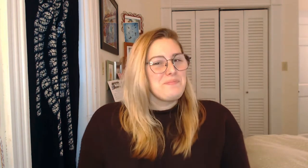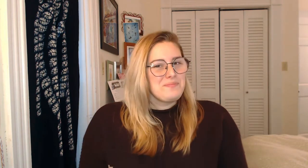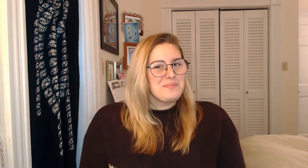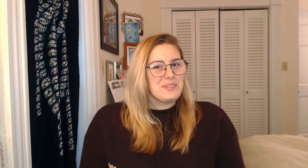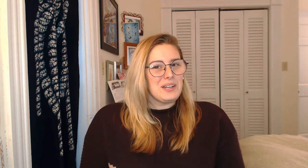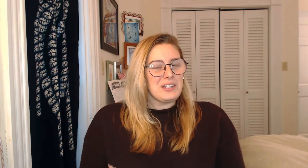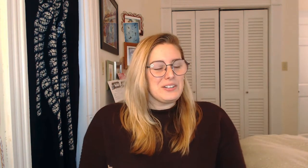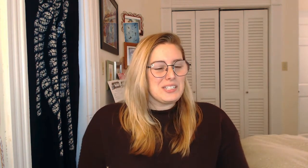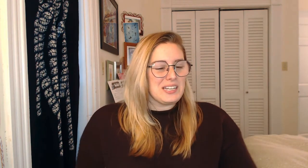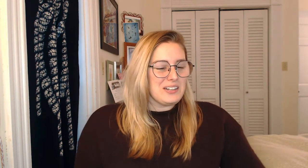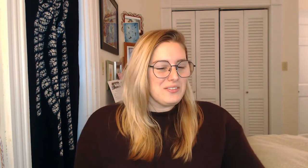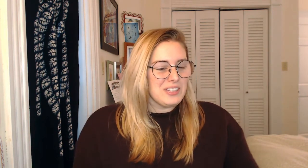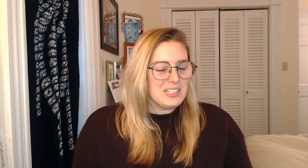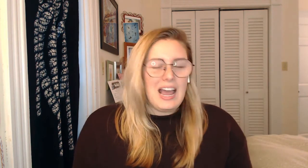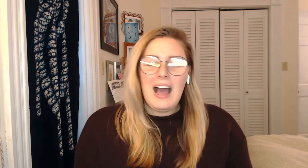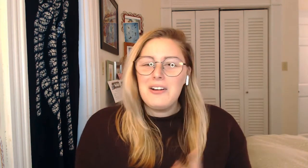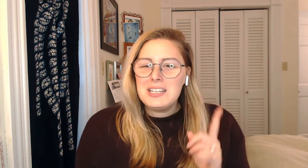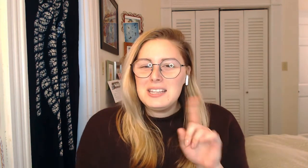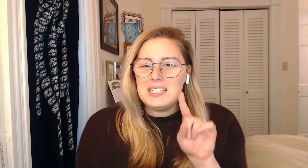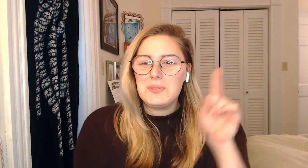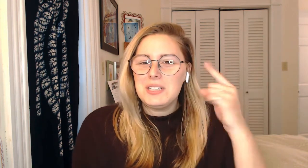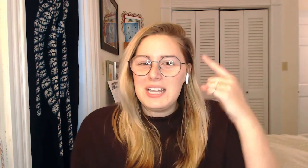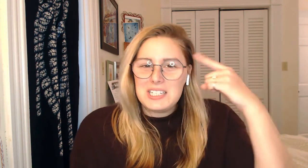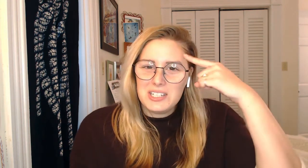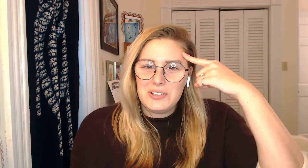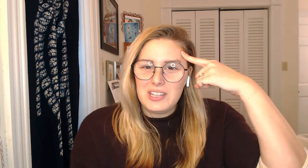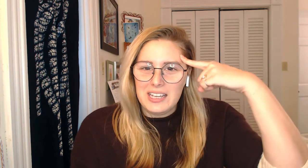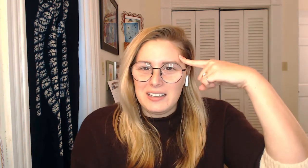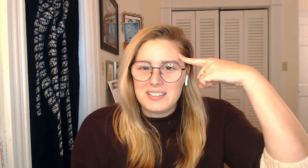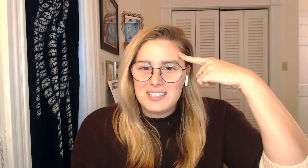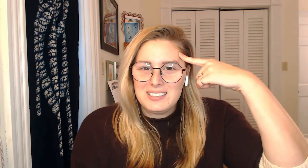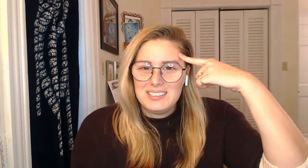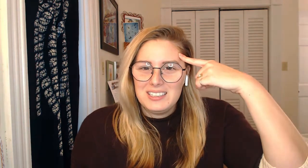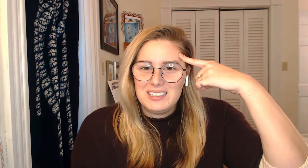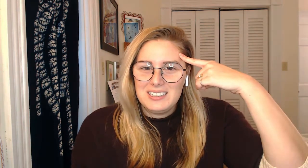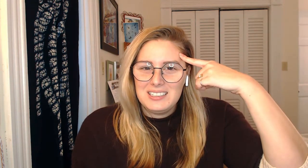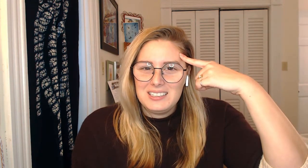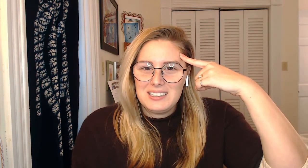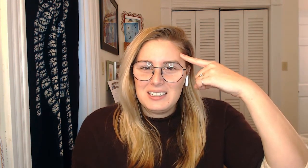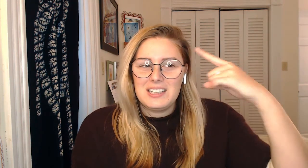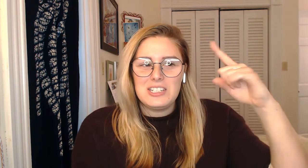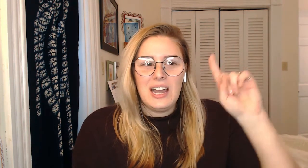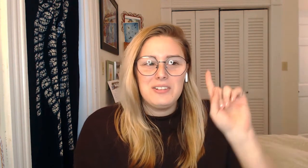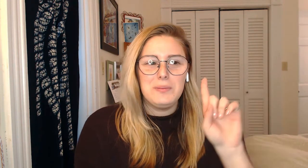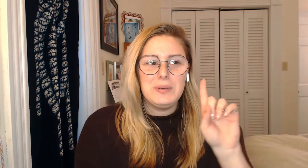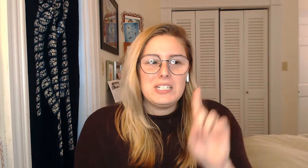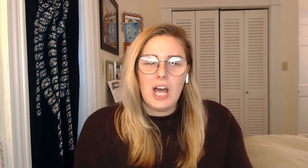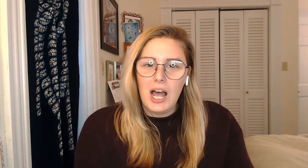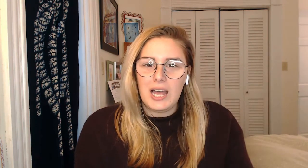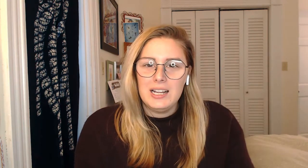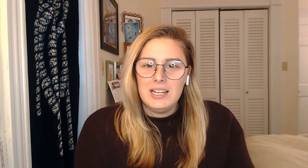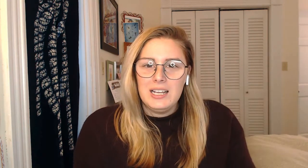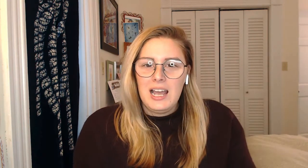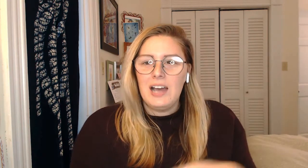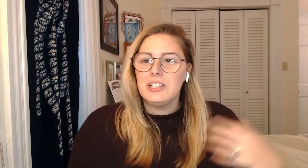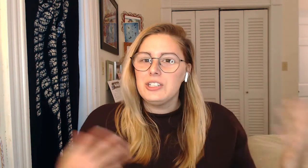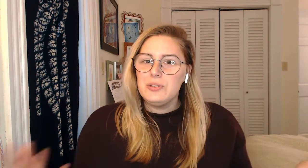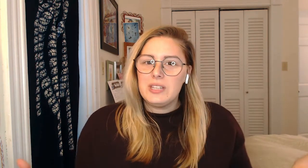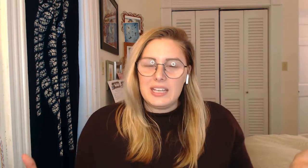Are you excited for this? How can this relate to new things? Because you have to be taught how to do things.